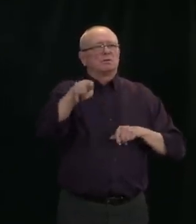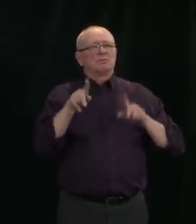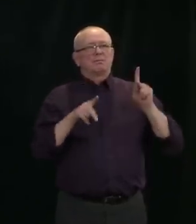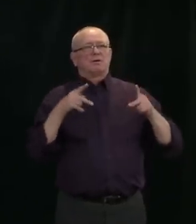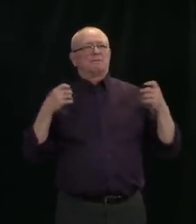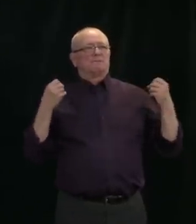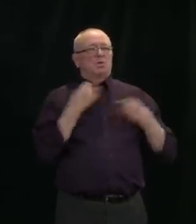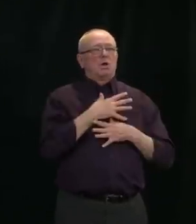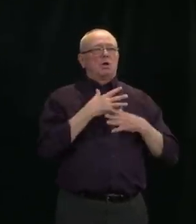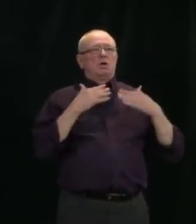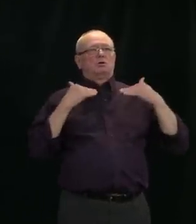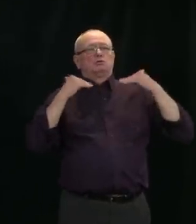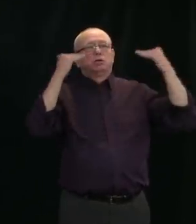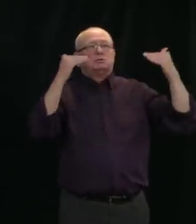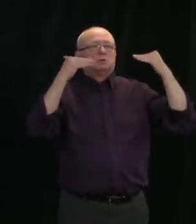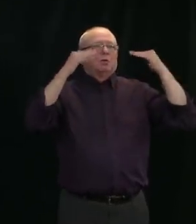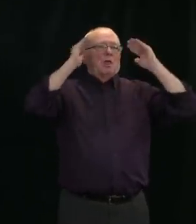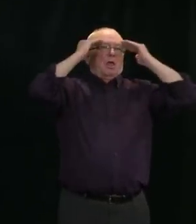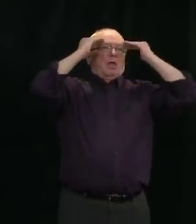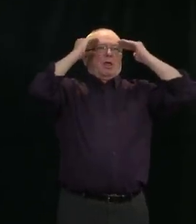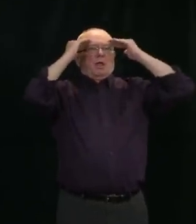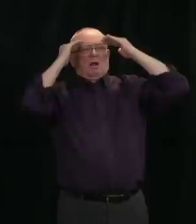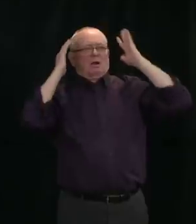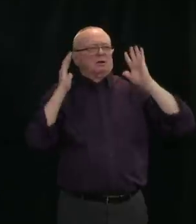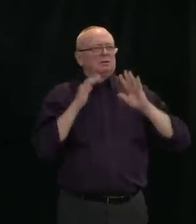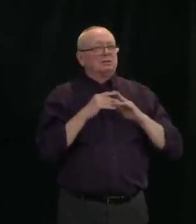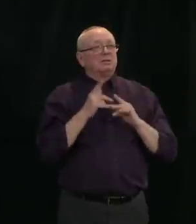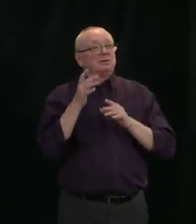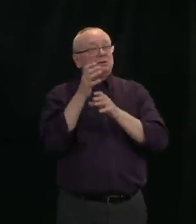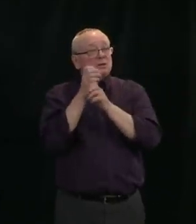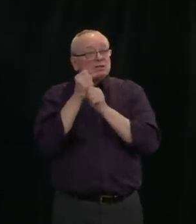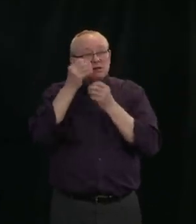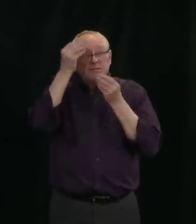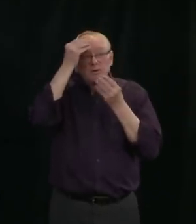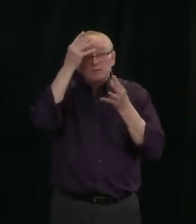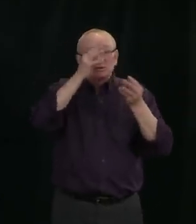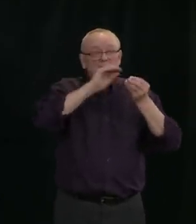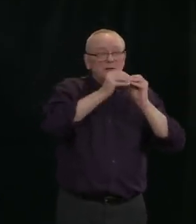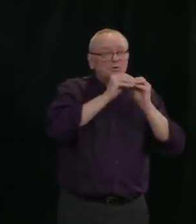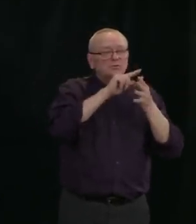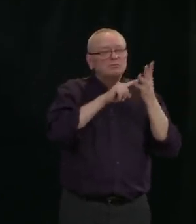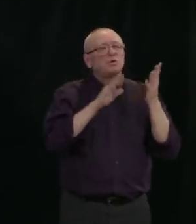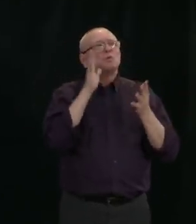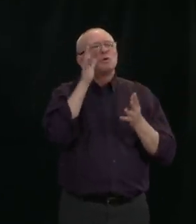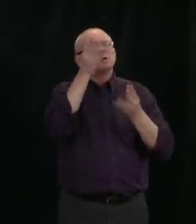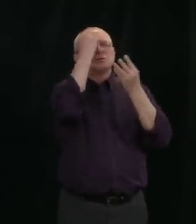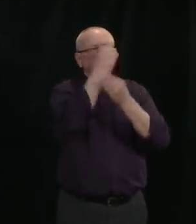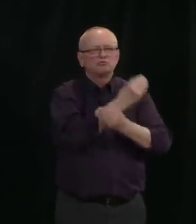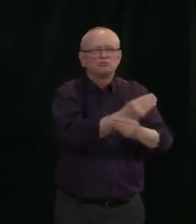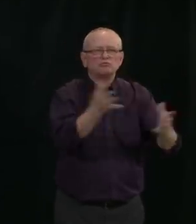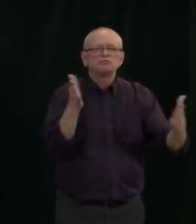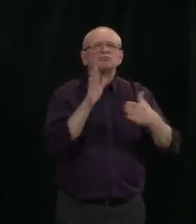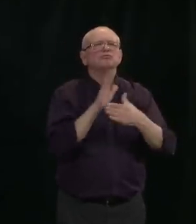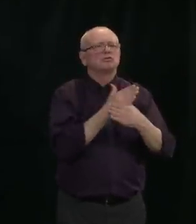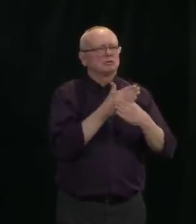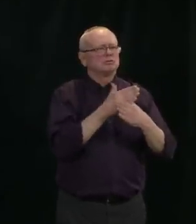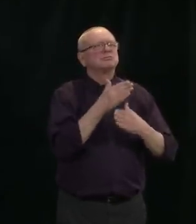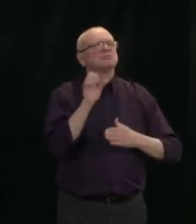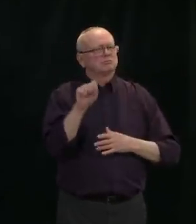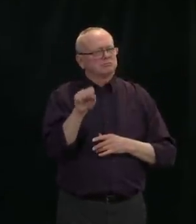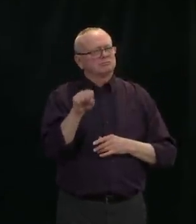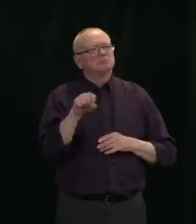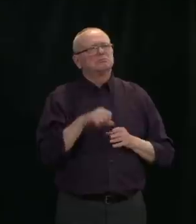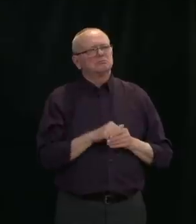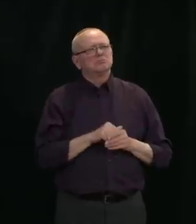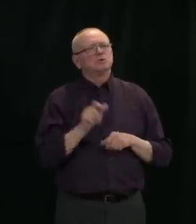absolutely we'll be disclosing the information that we have, but also making sure that we're working very closely with local